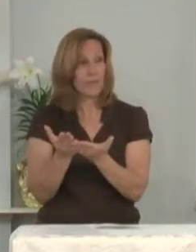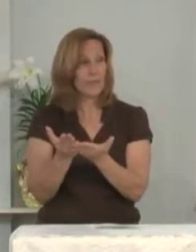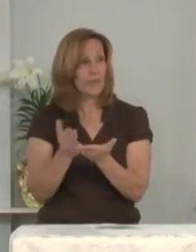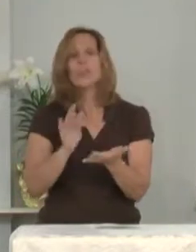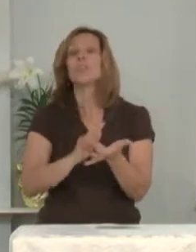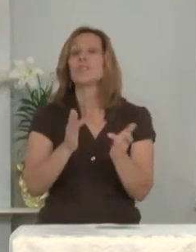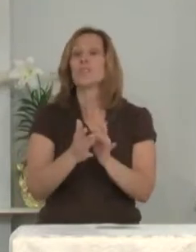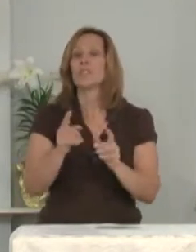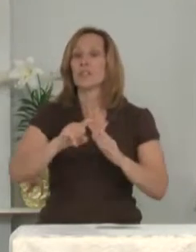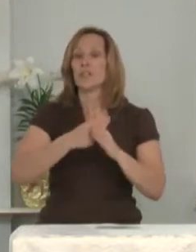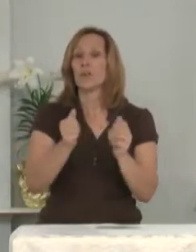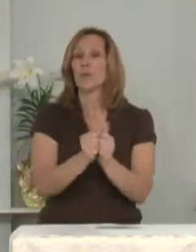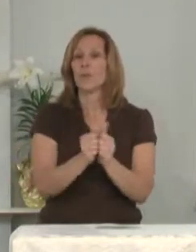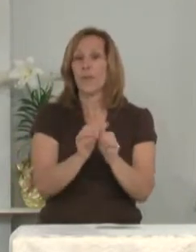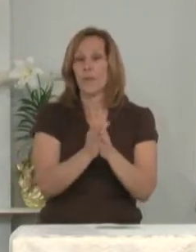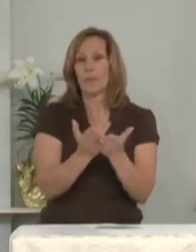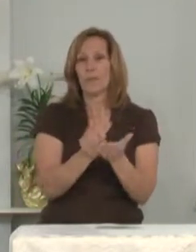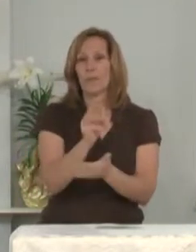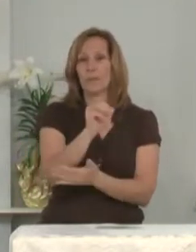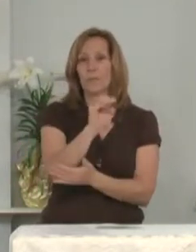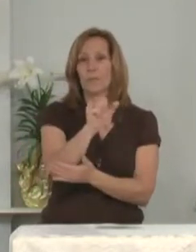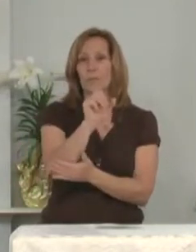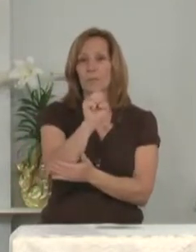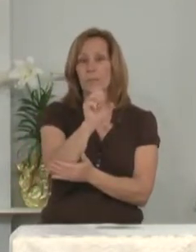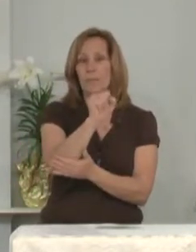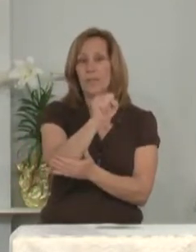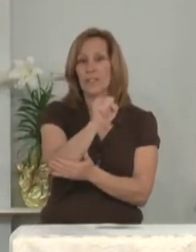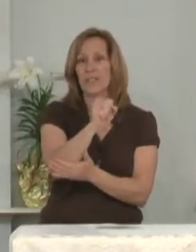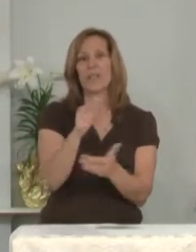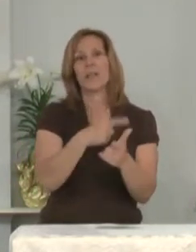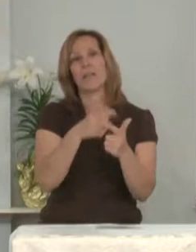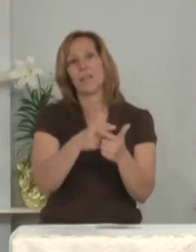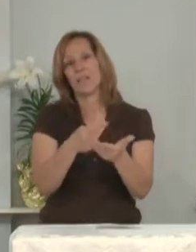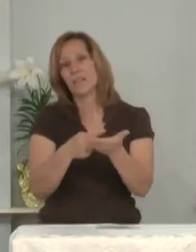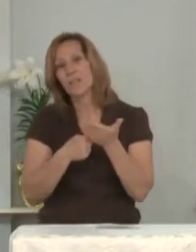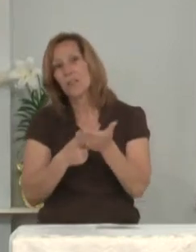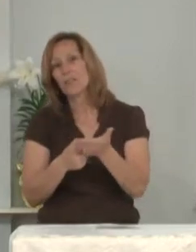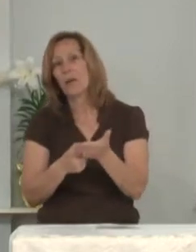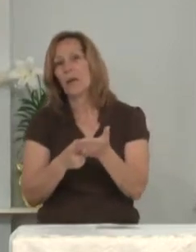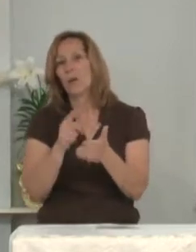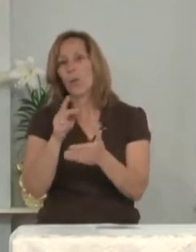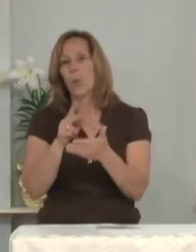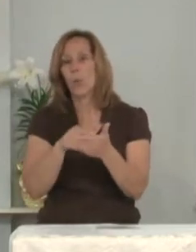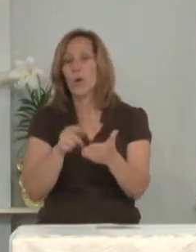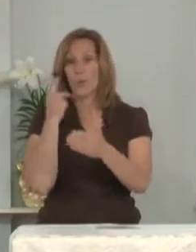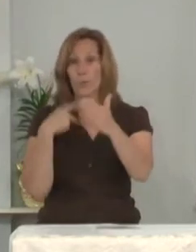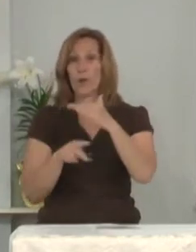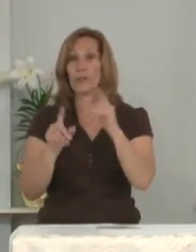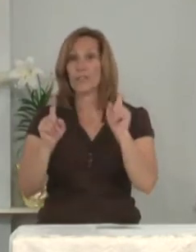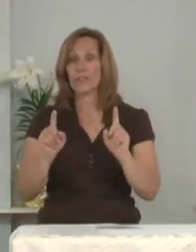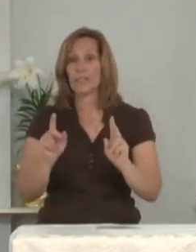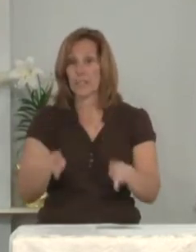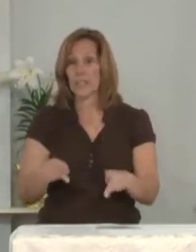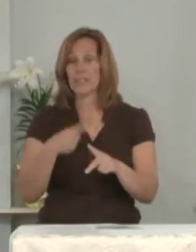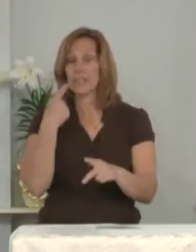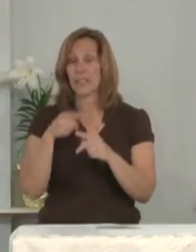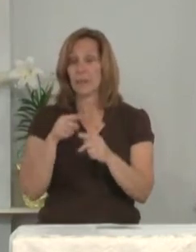Jesus started with the books of Moses and then he talked about what the prophets had said about him.